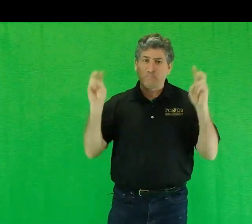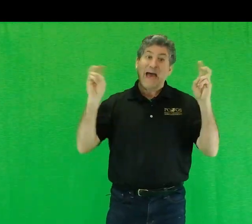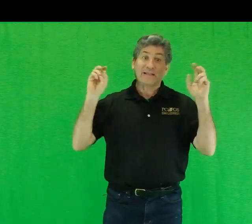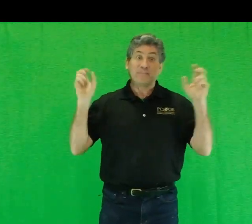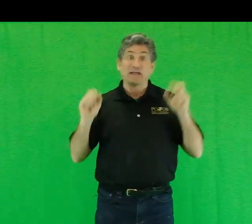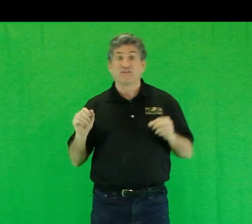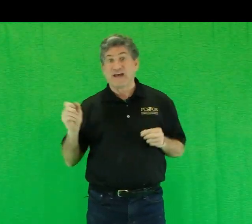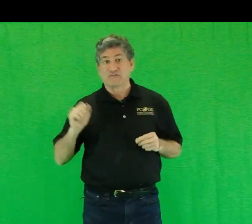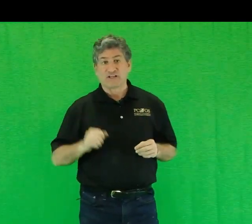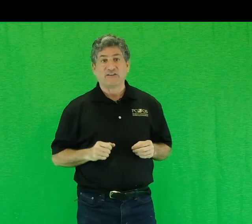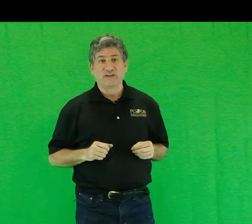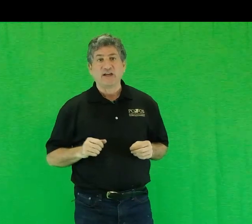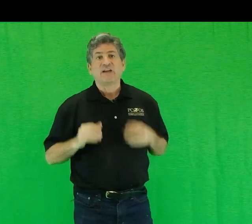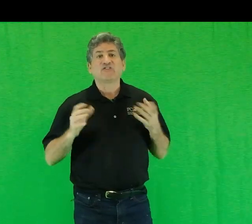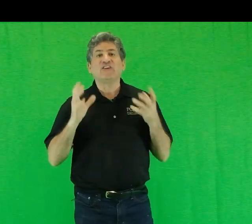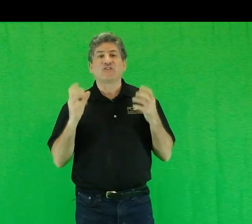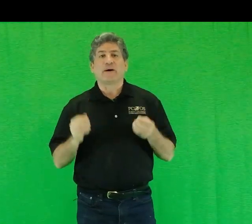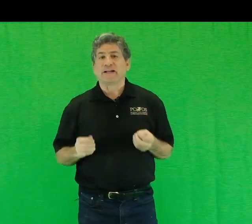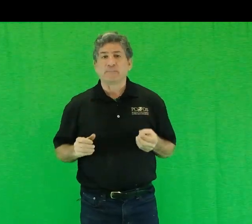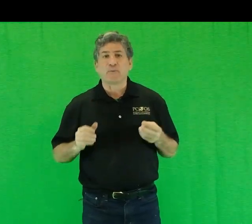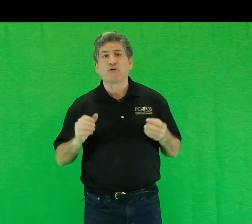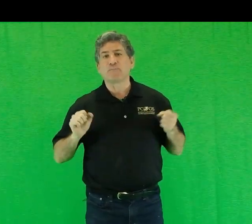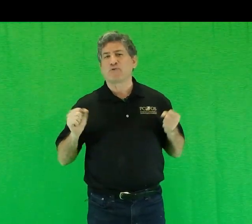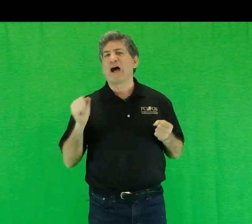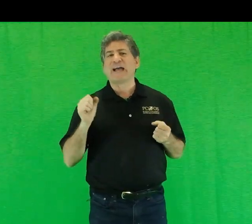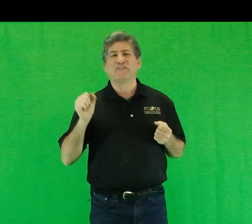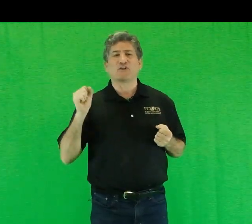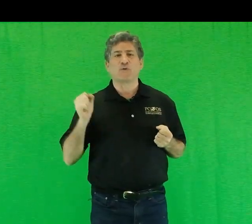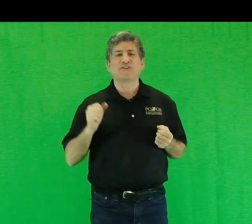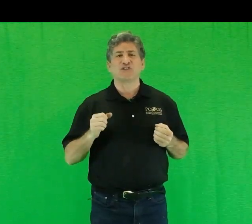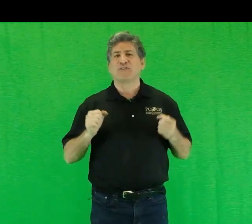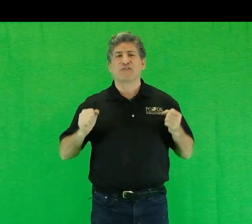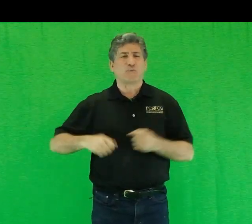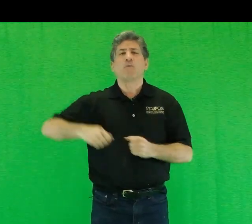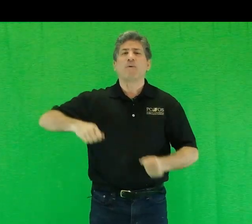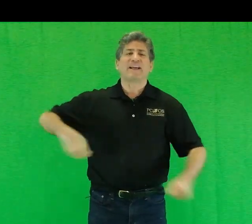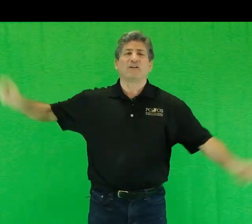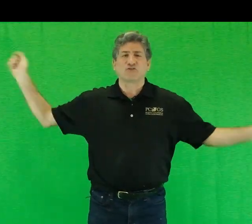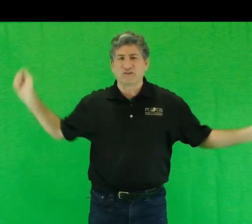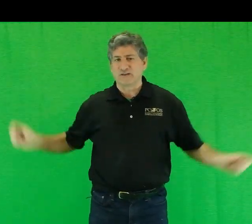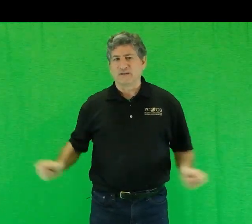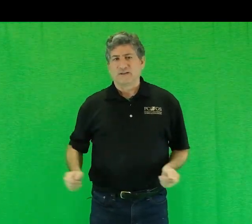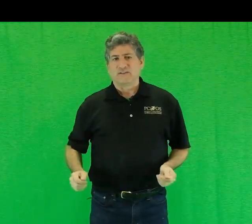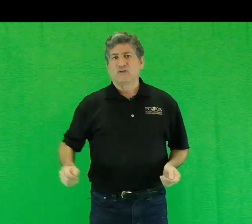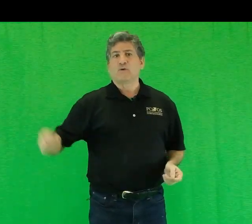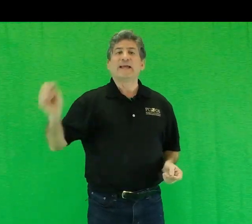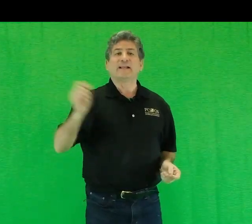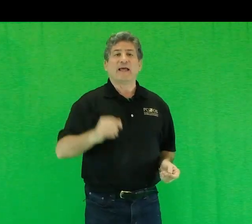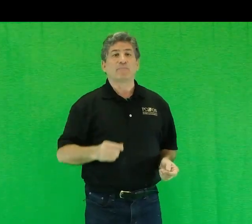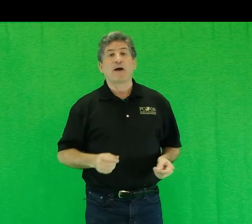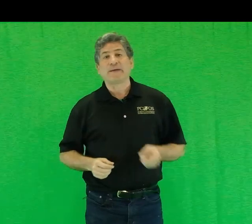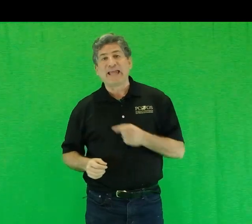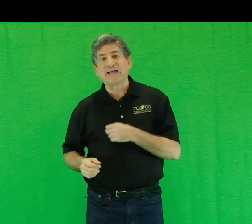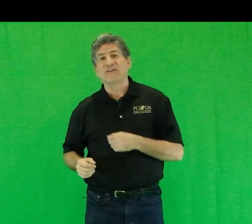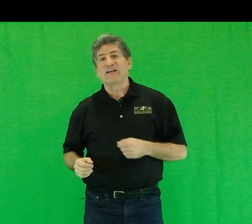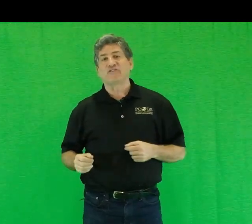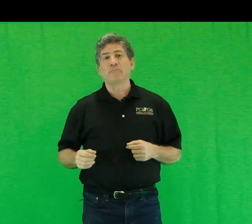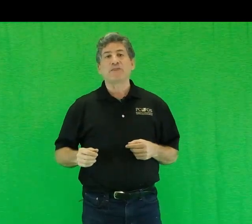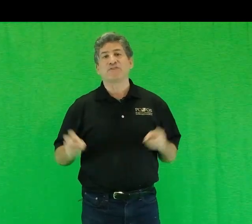madmen of advertising, seized upon it and promoted pride in the creation of a throwaway culture. They created and propagandized the myth of